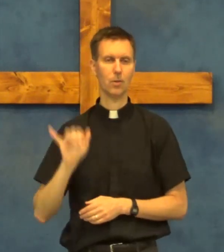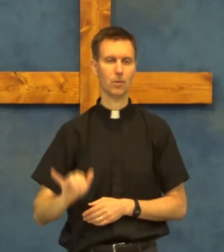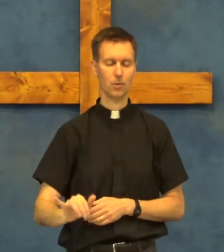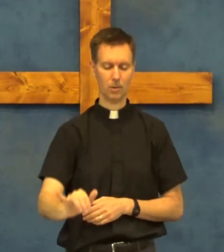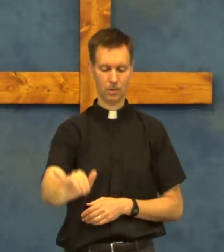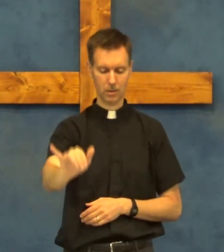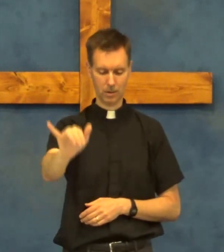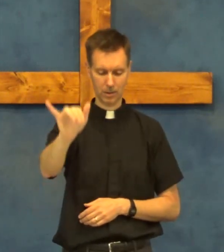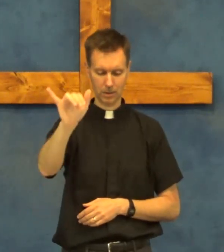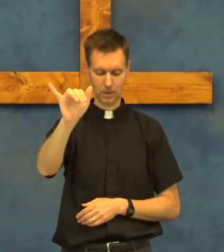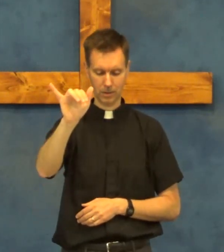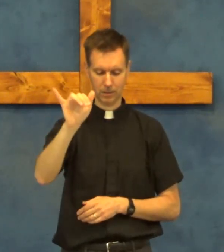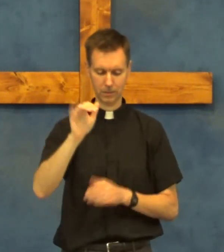eternally Amen.